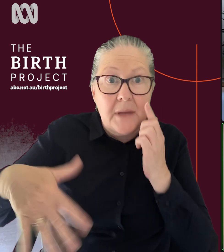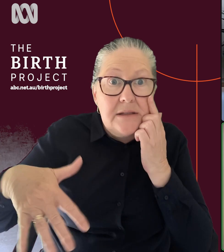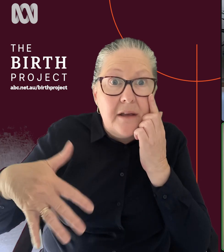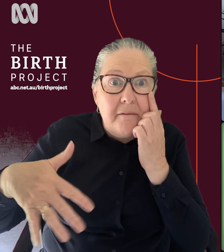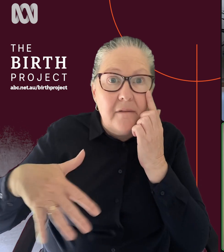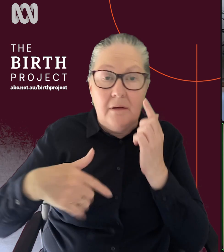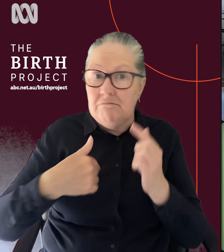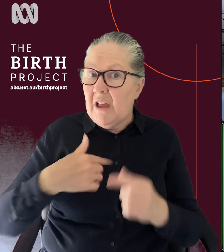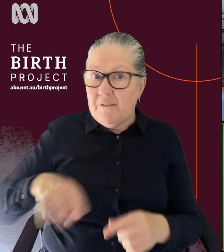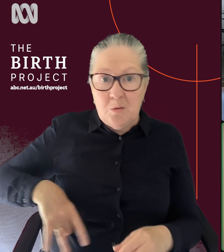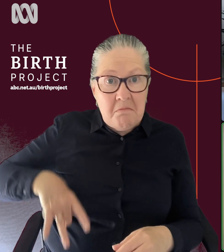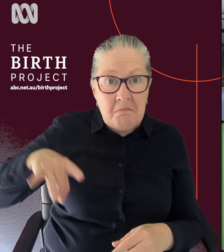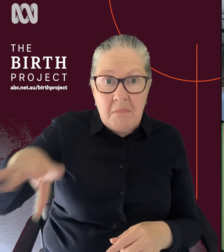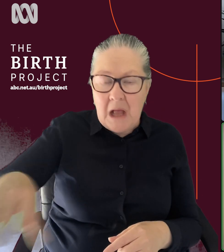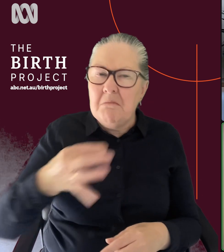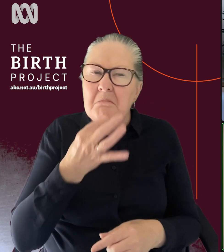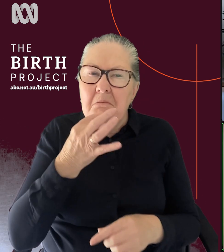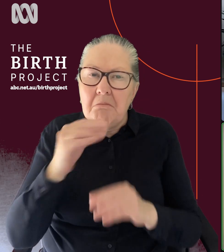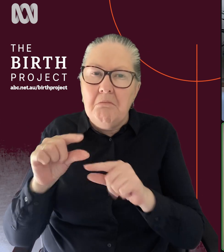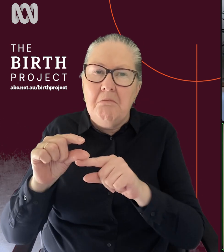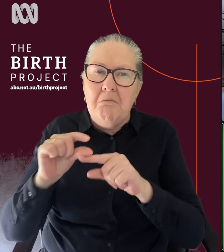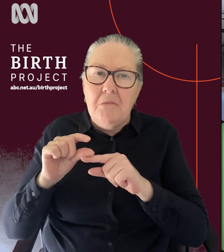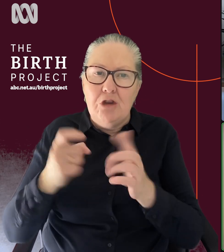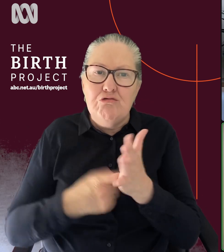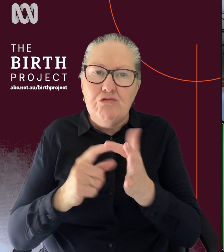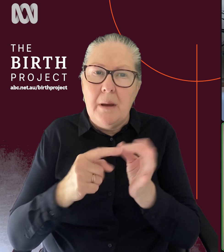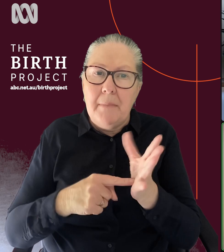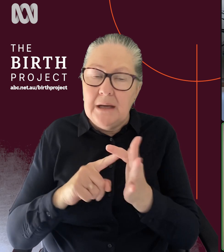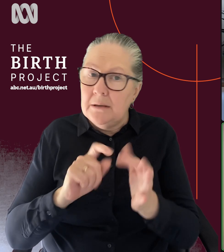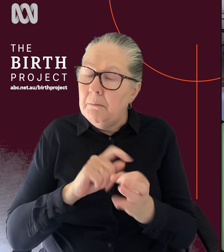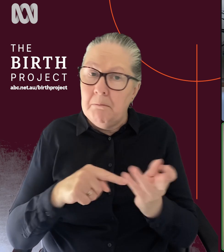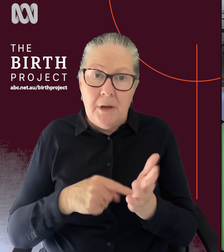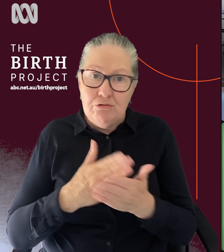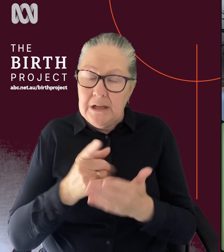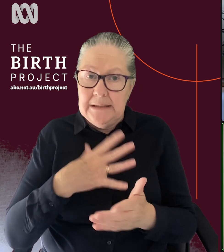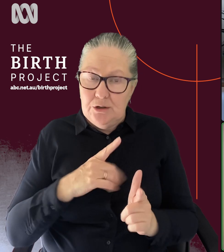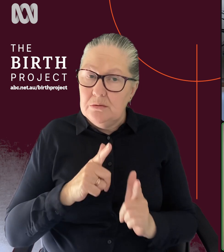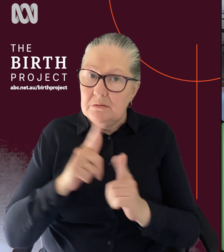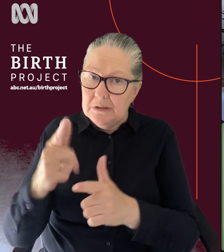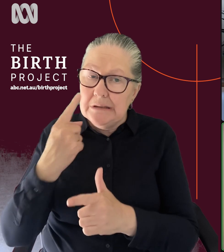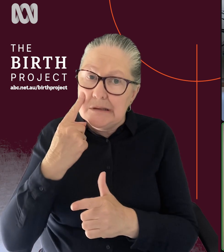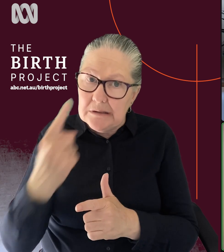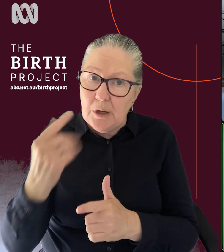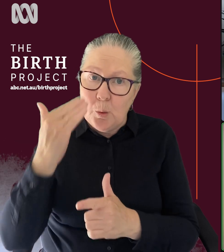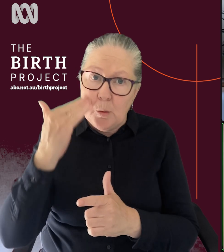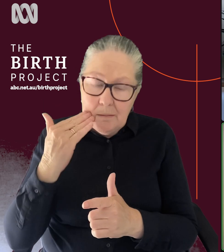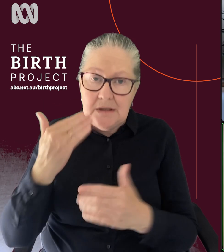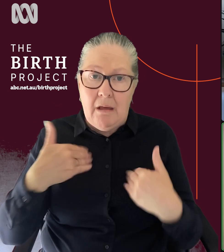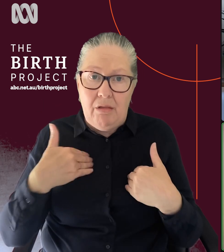mine were all out of pocket. You get a small rebate, but you often need to go and see a women's health physio, um, sort of a minimum,